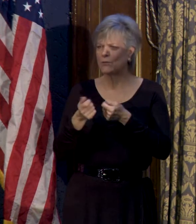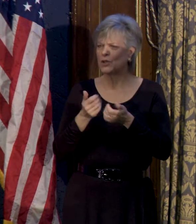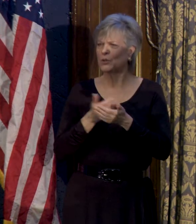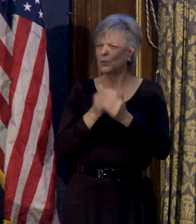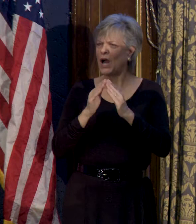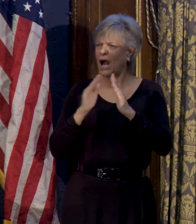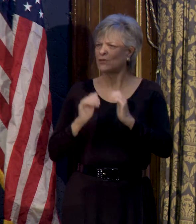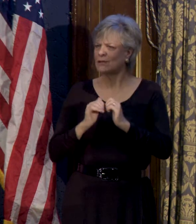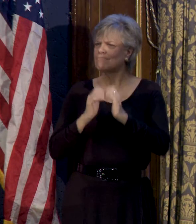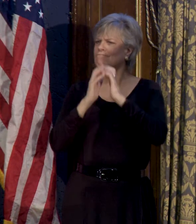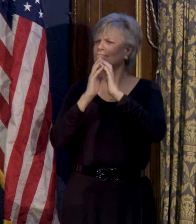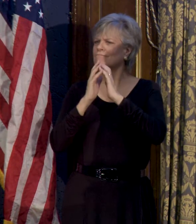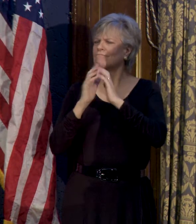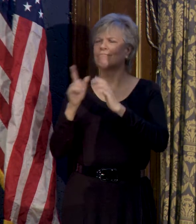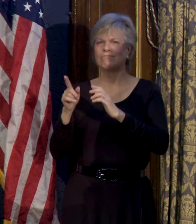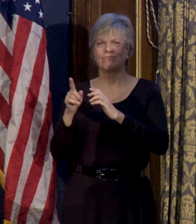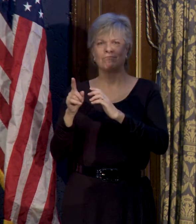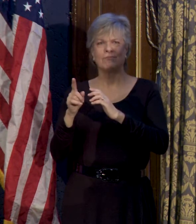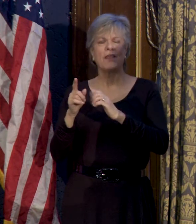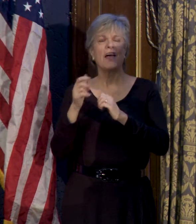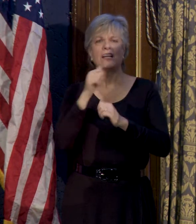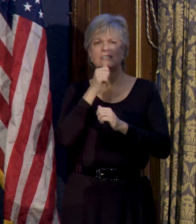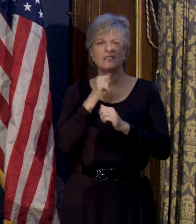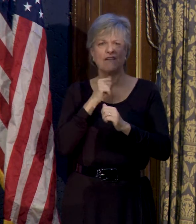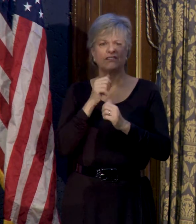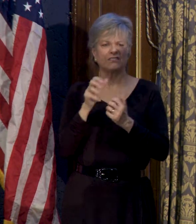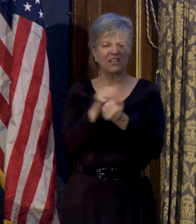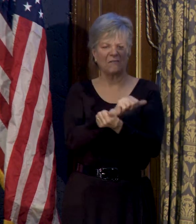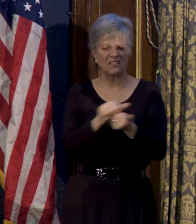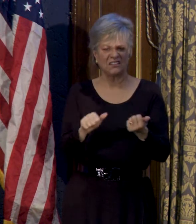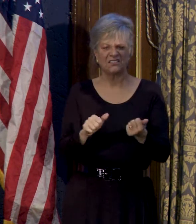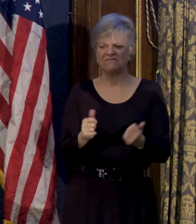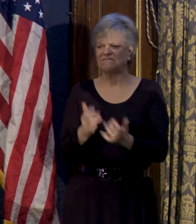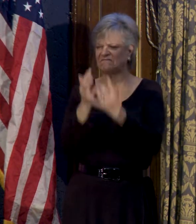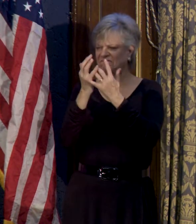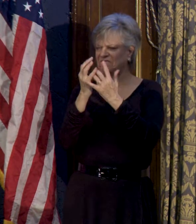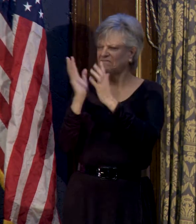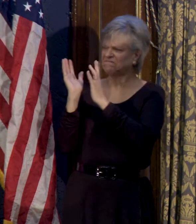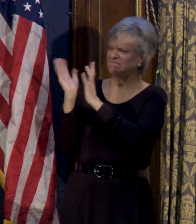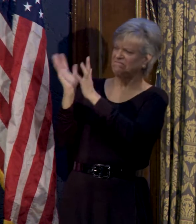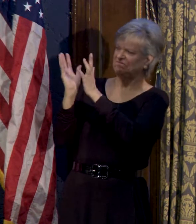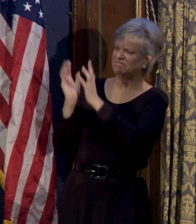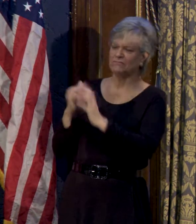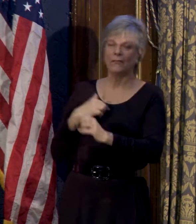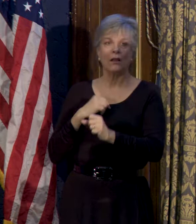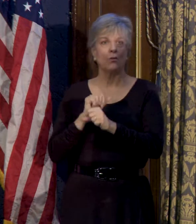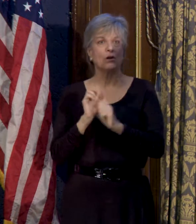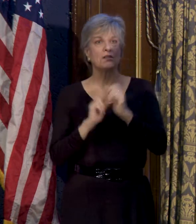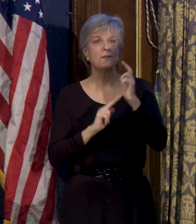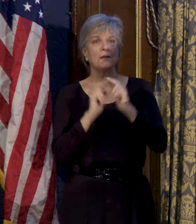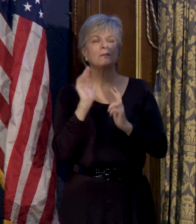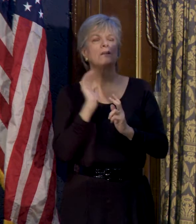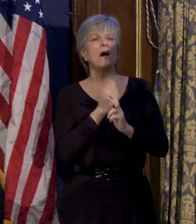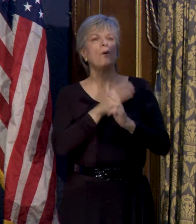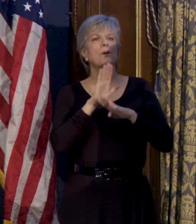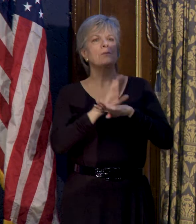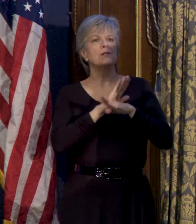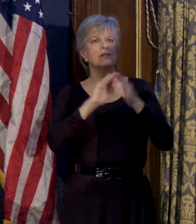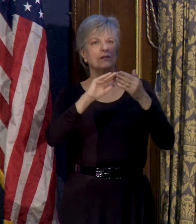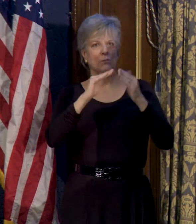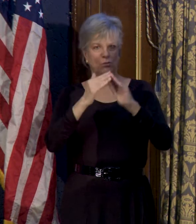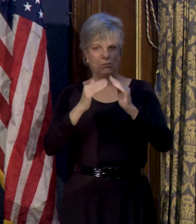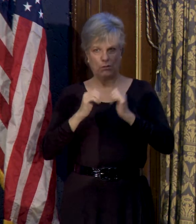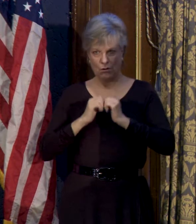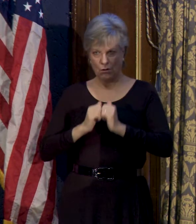communities that had suffered demolition and abandonment and fires. I worked to build our business community